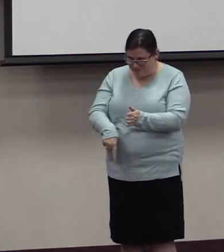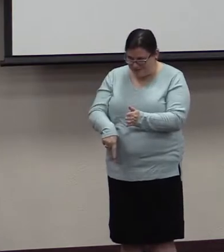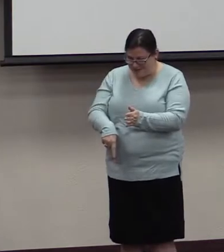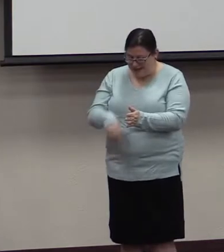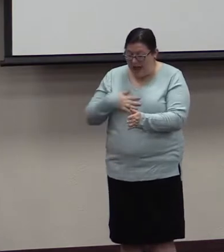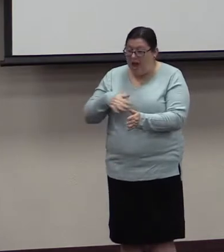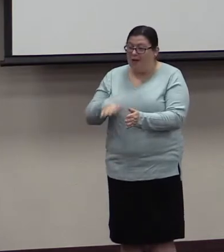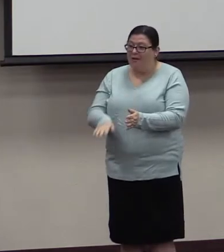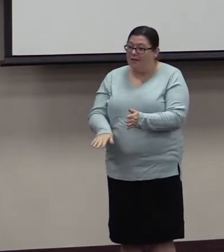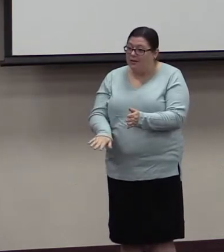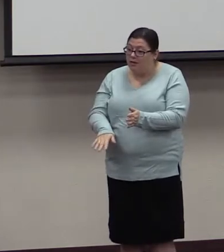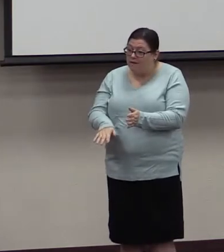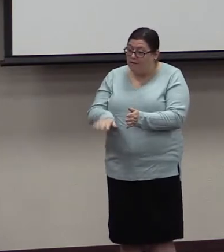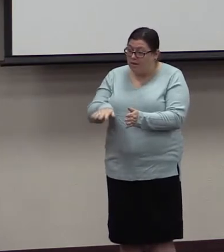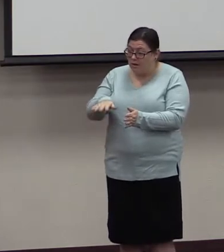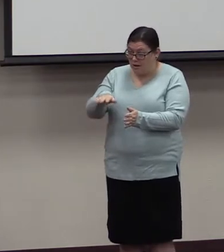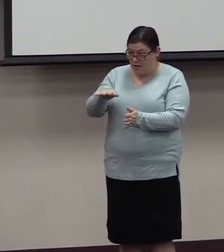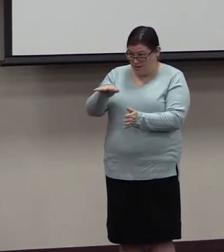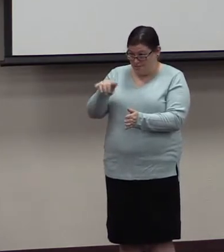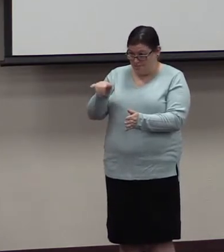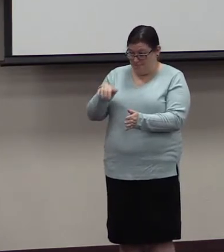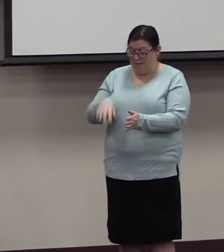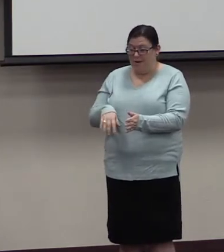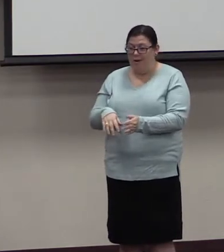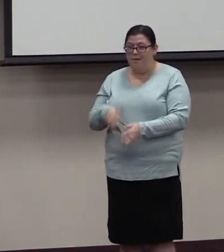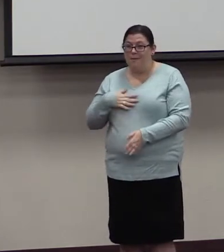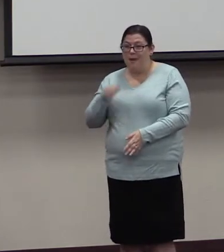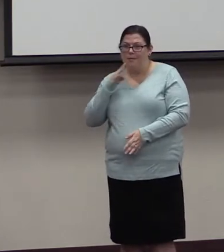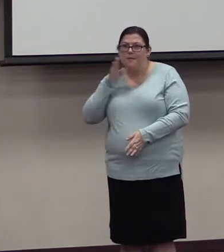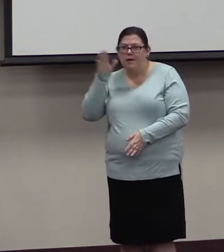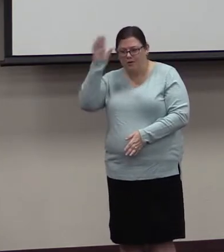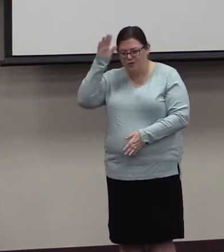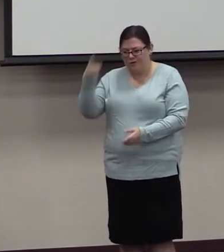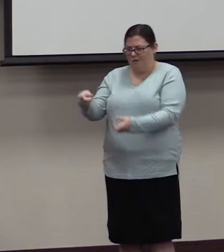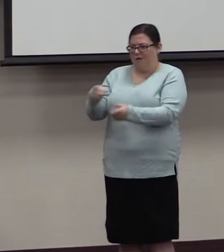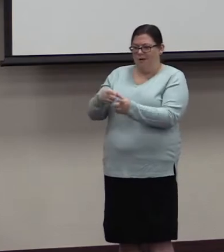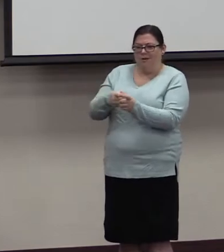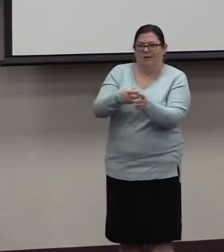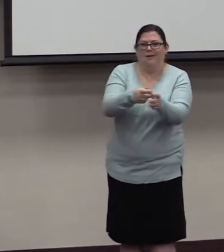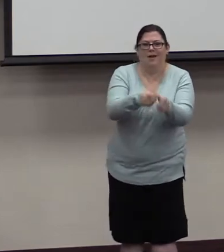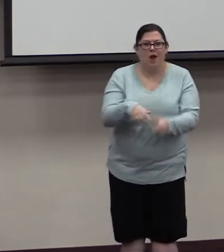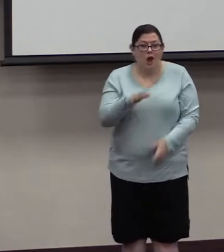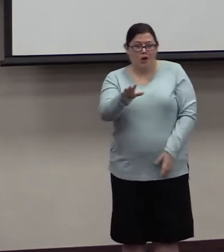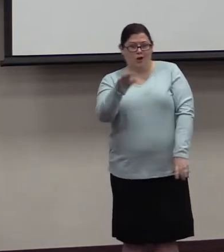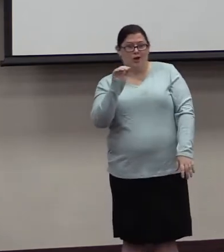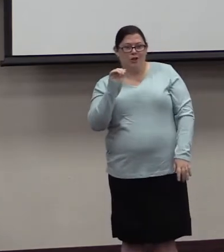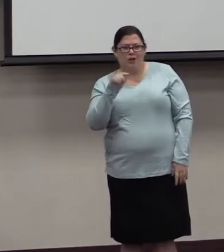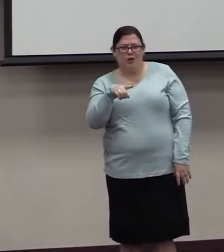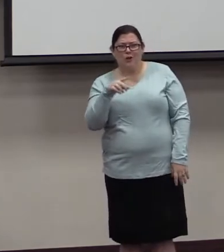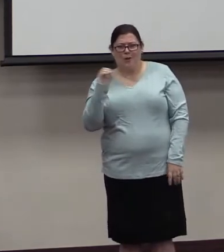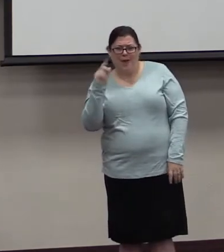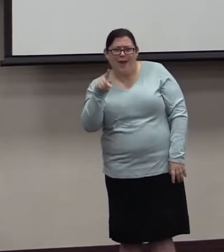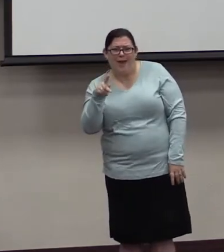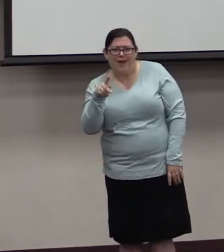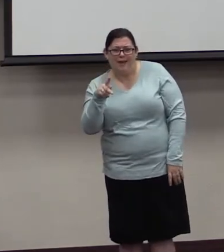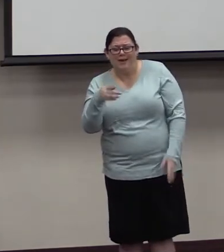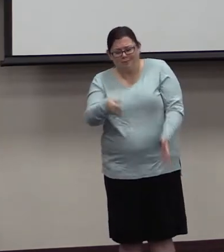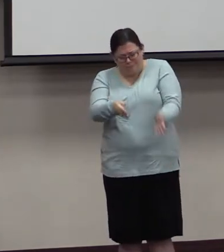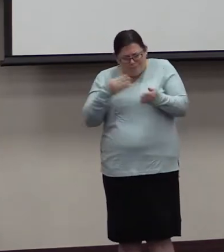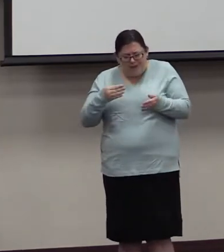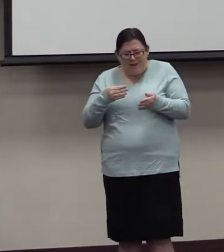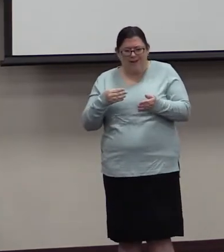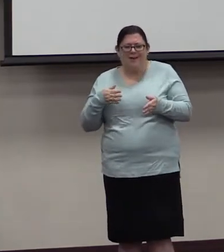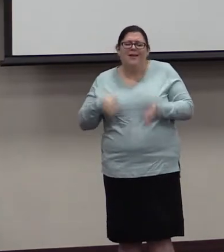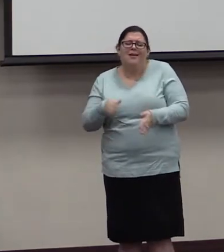up, my parents are running towards me, and they're like, are you okay? Let's get you out of there. Let's go home. Take a shower.